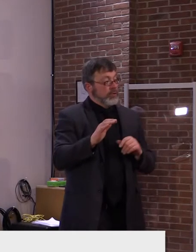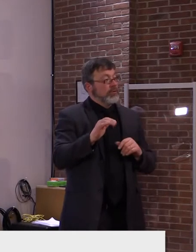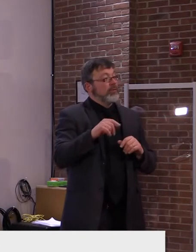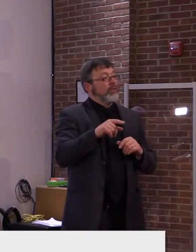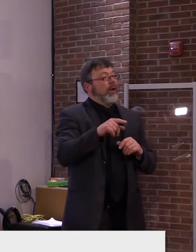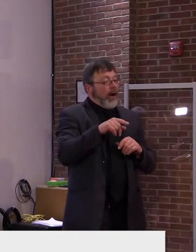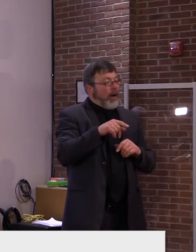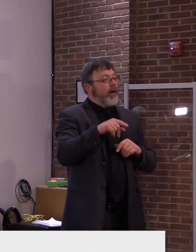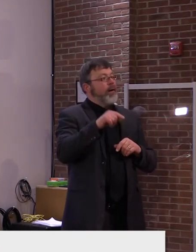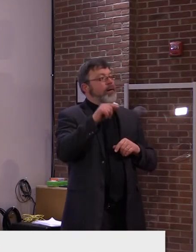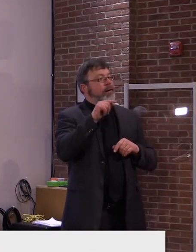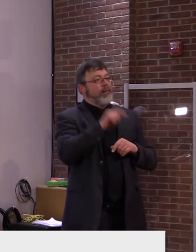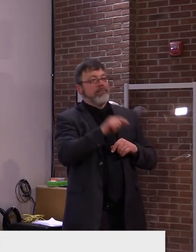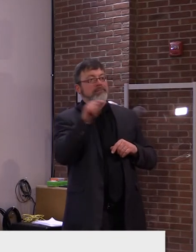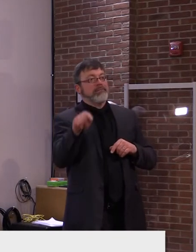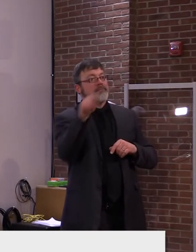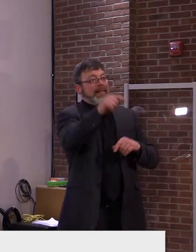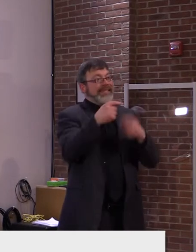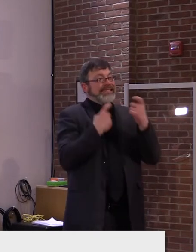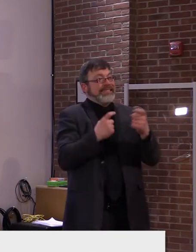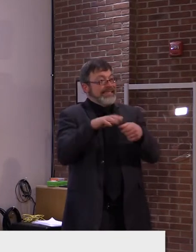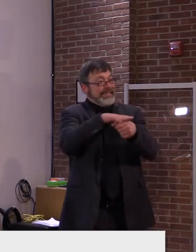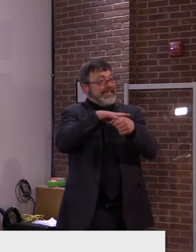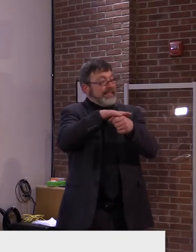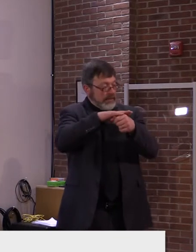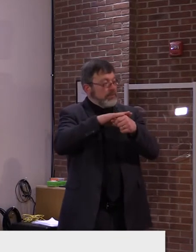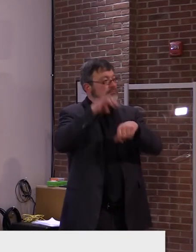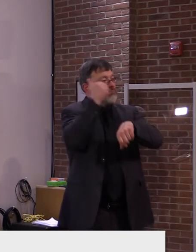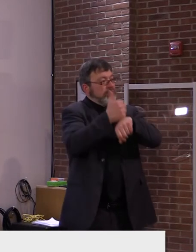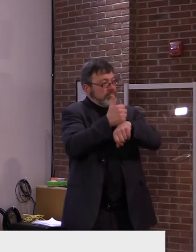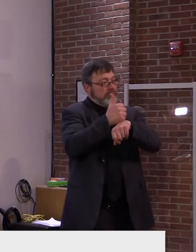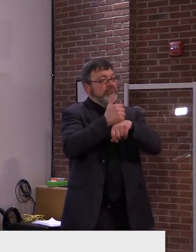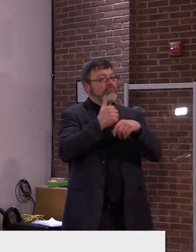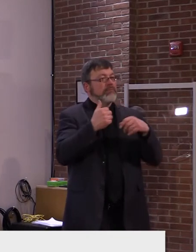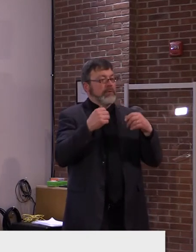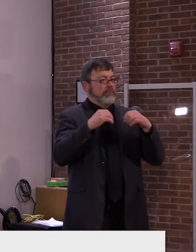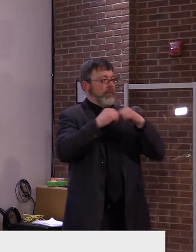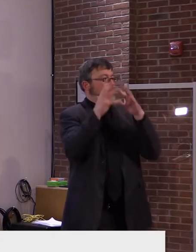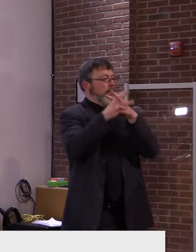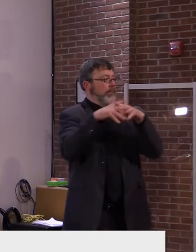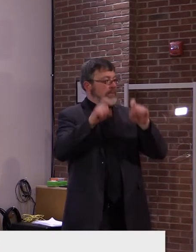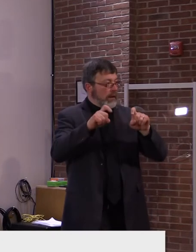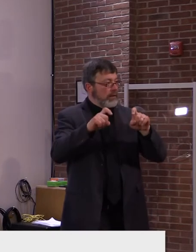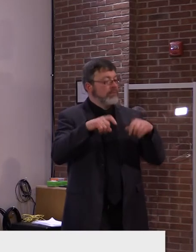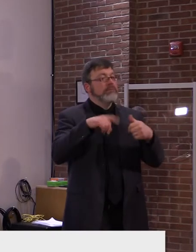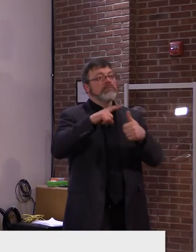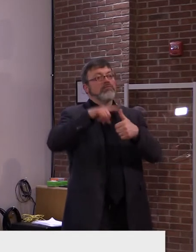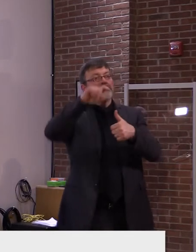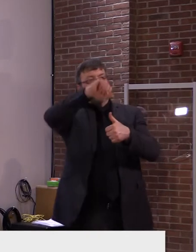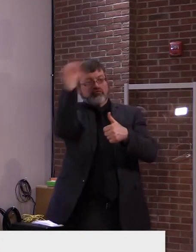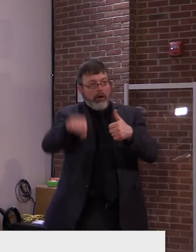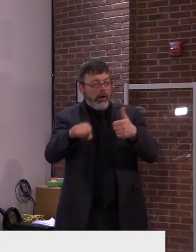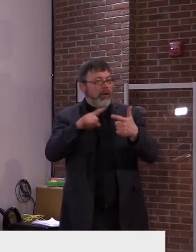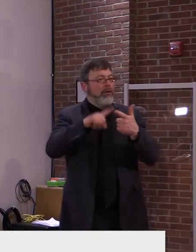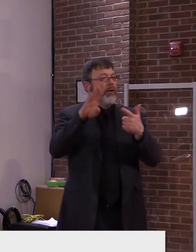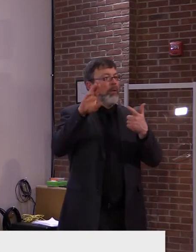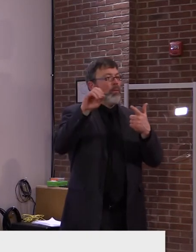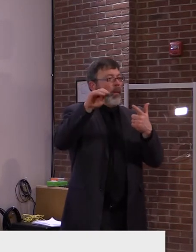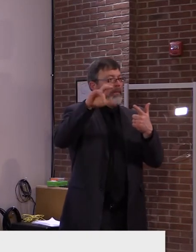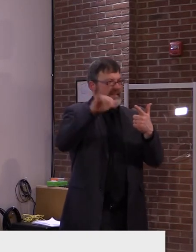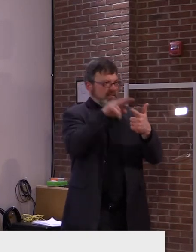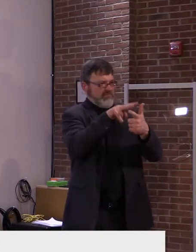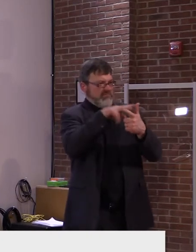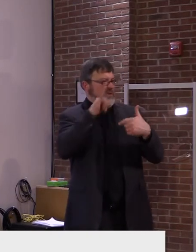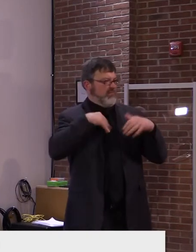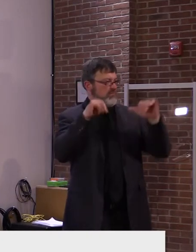was offered to anyone who wanted it, whether employees, skiers, or even local residents. We now have data from this past